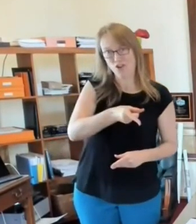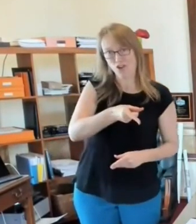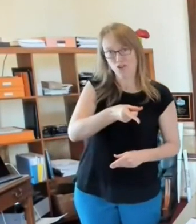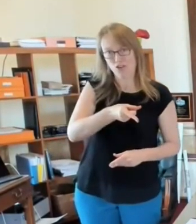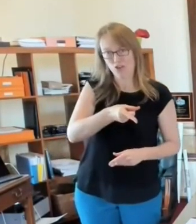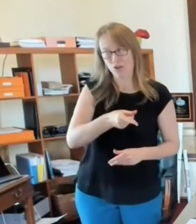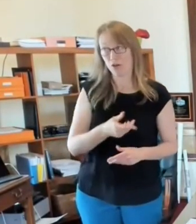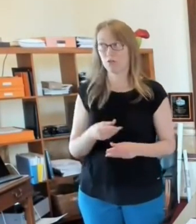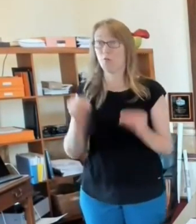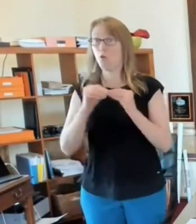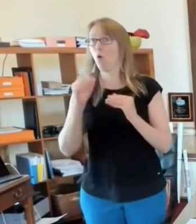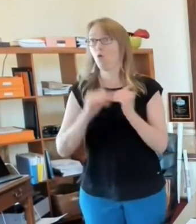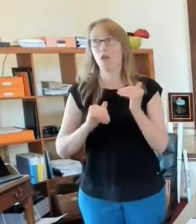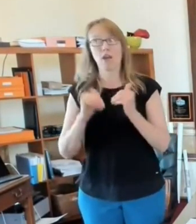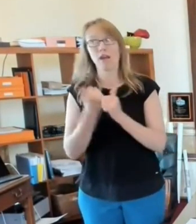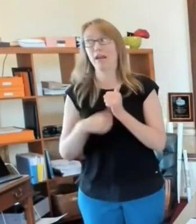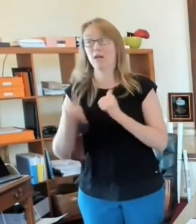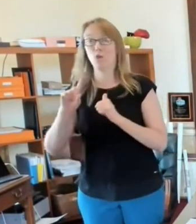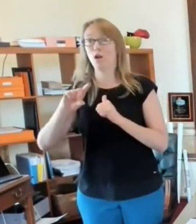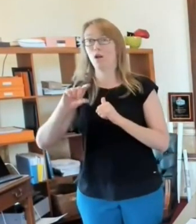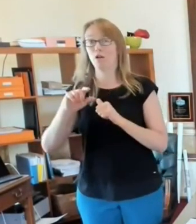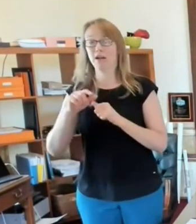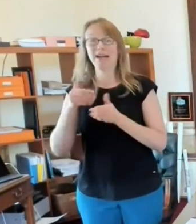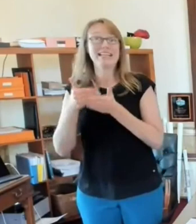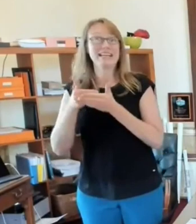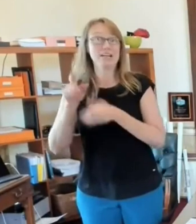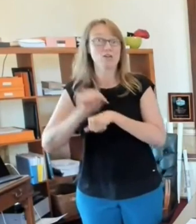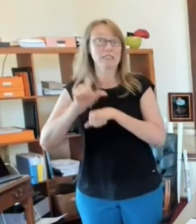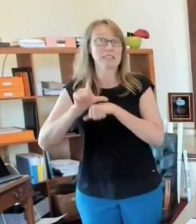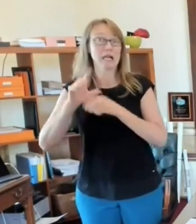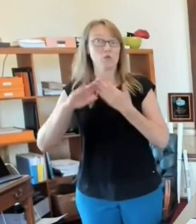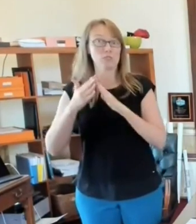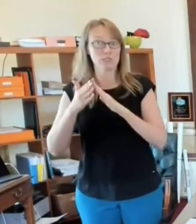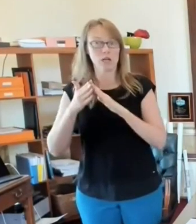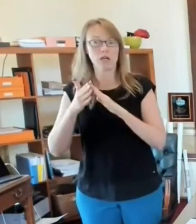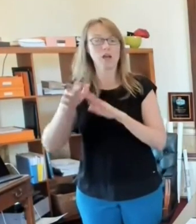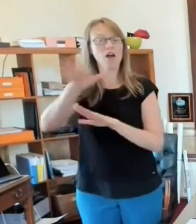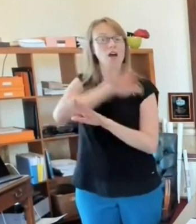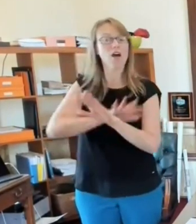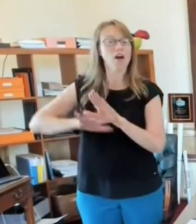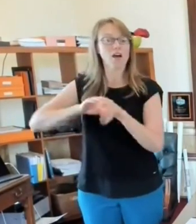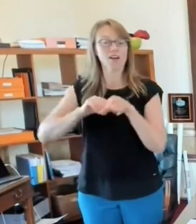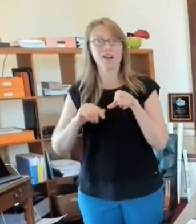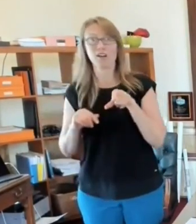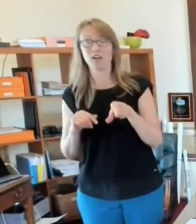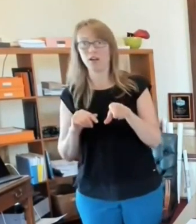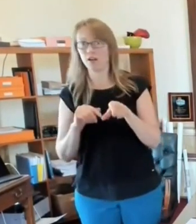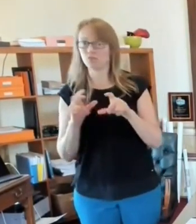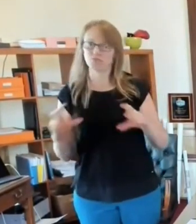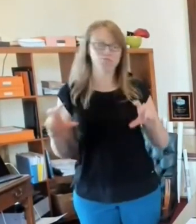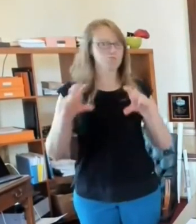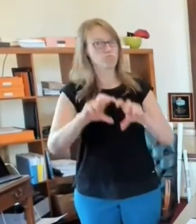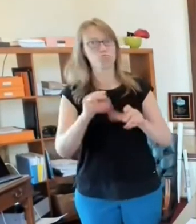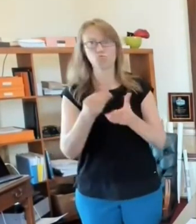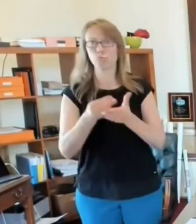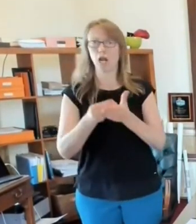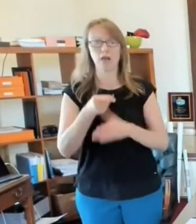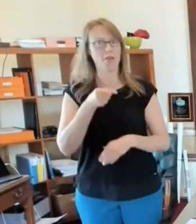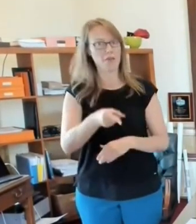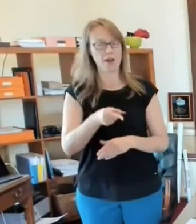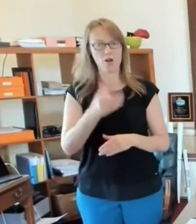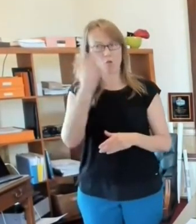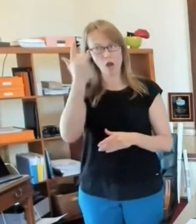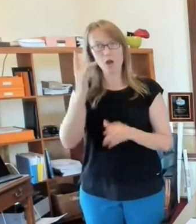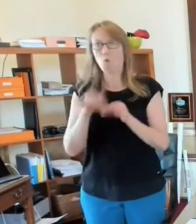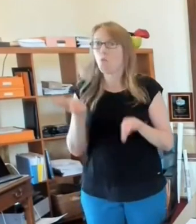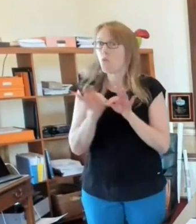rest of the region. And we have done that because we think it's so important that people are able to keep their utilities on. Having your